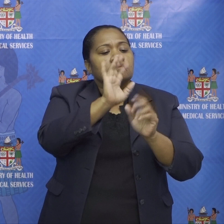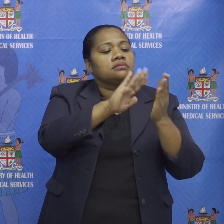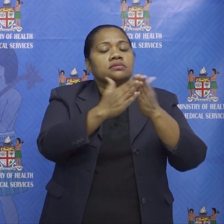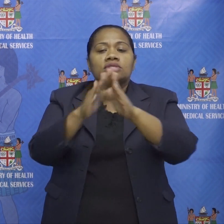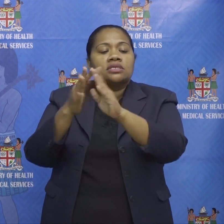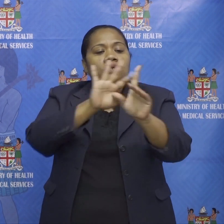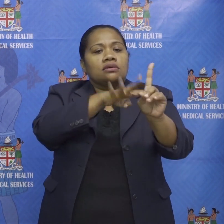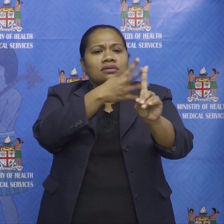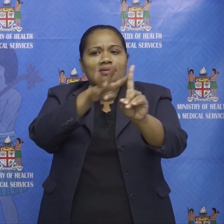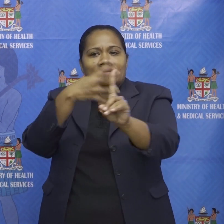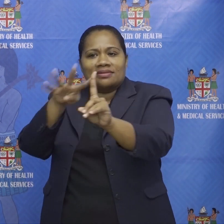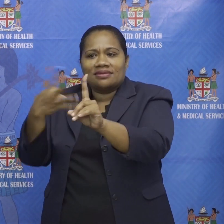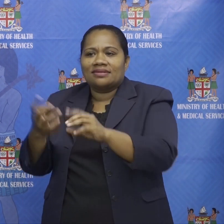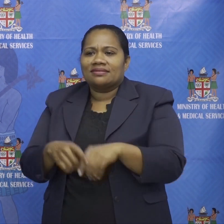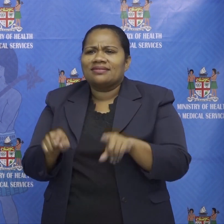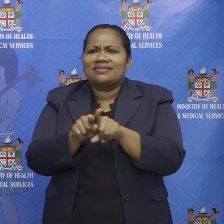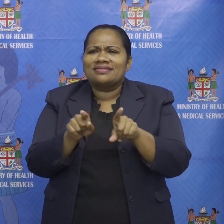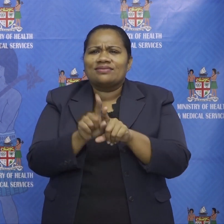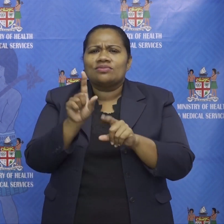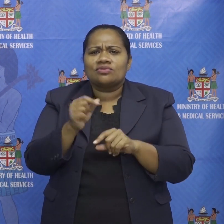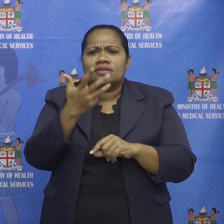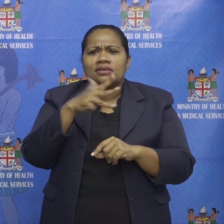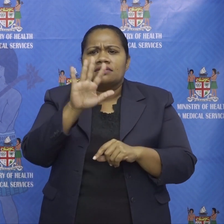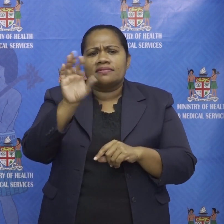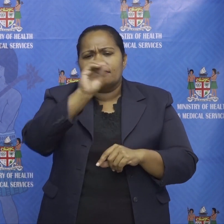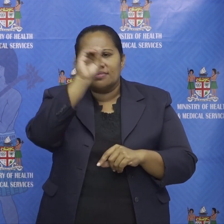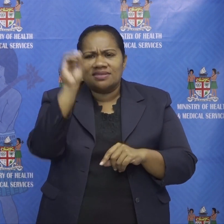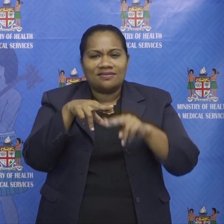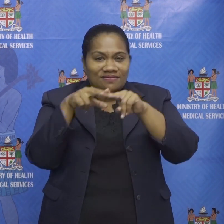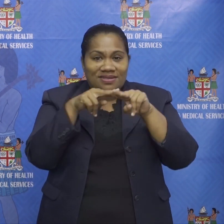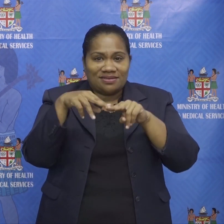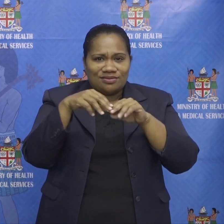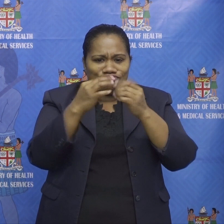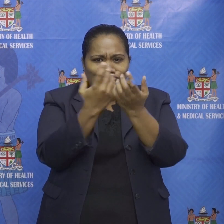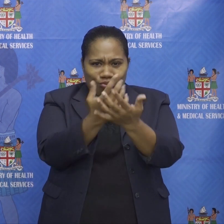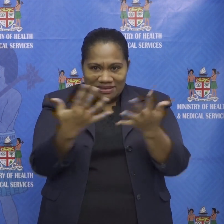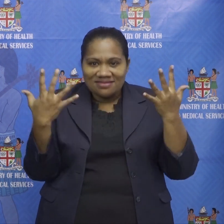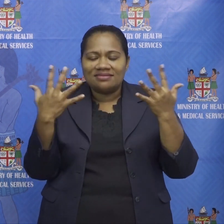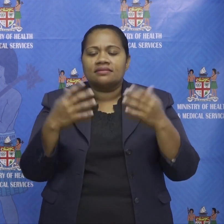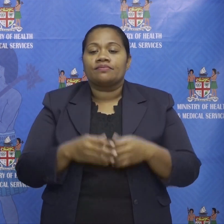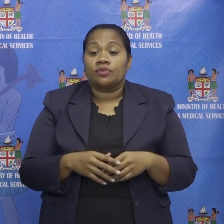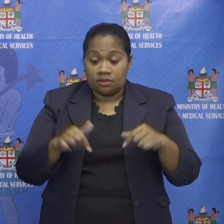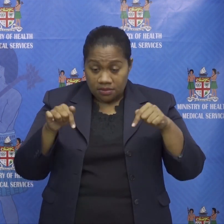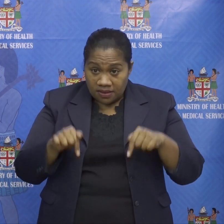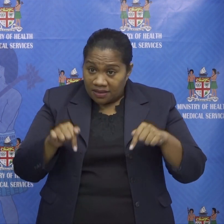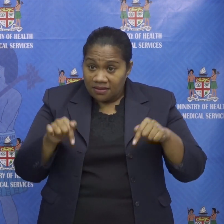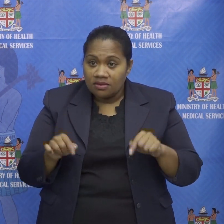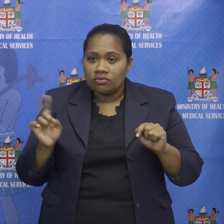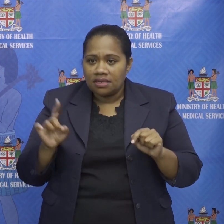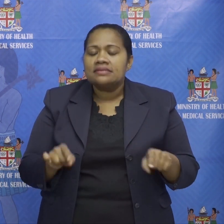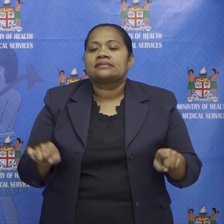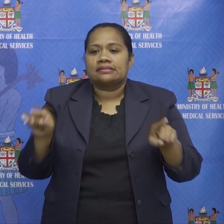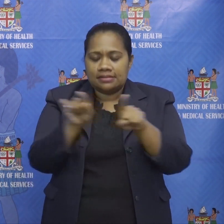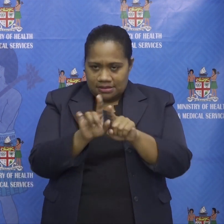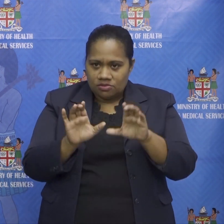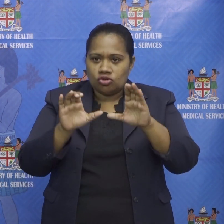the the one that we did like 95 percent of fiji's population we went from door to door in this case we are recruiting the same